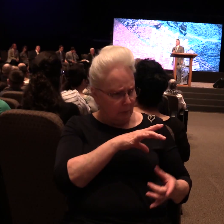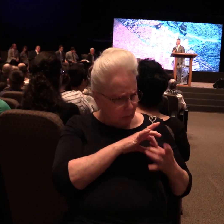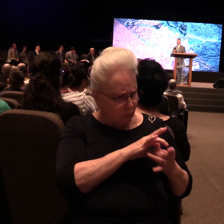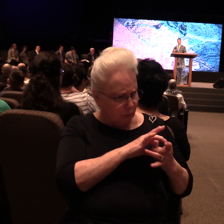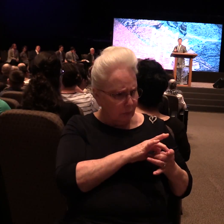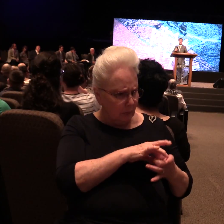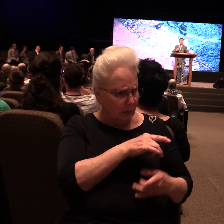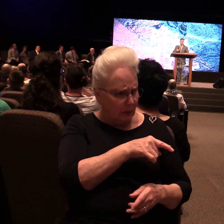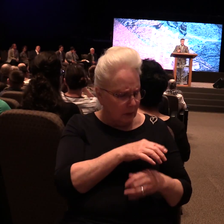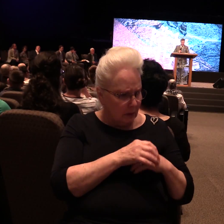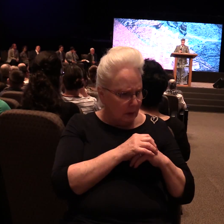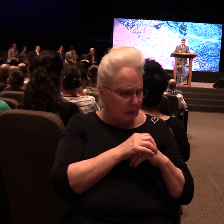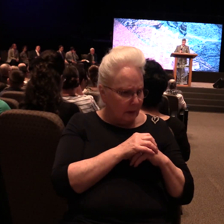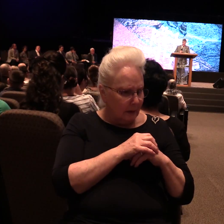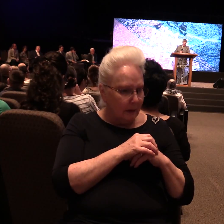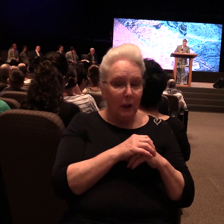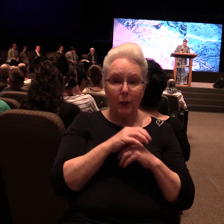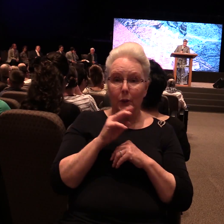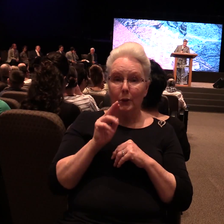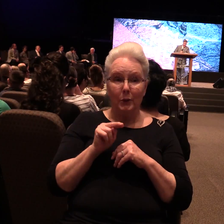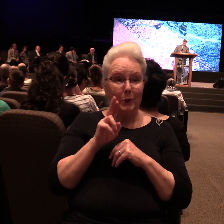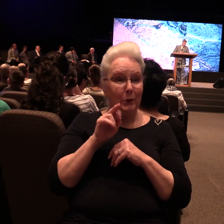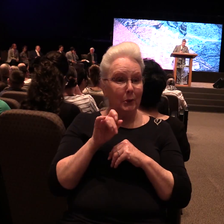The neutrons had protons.